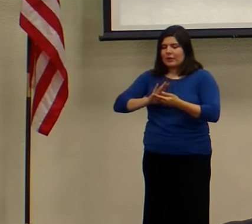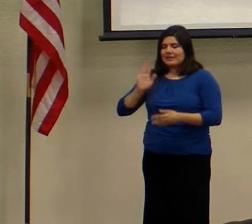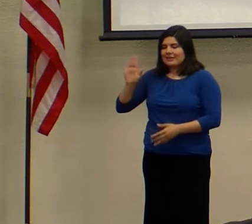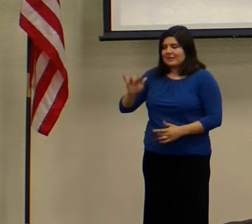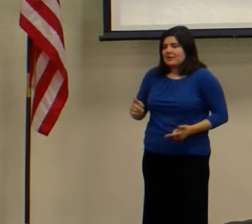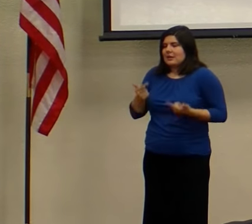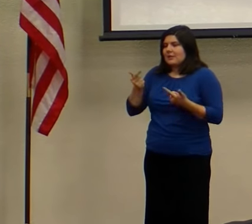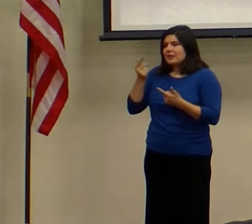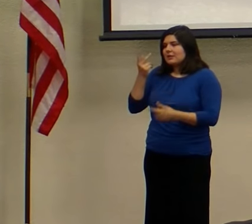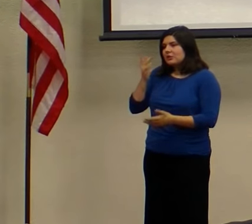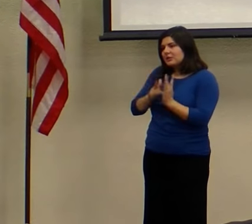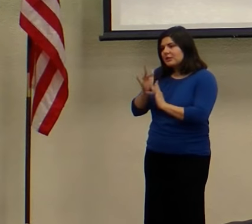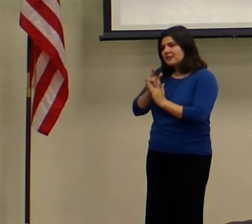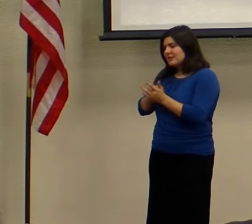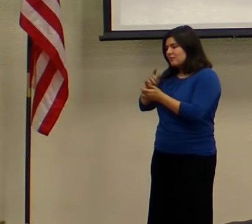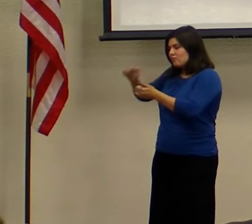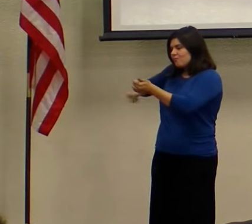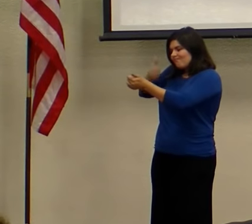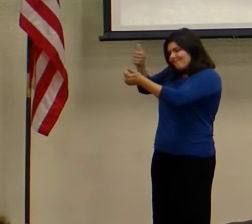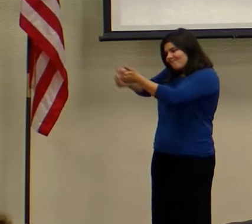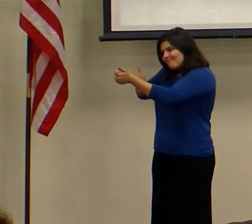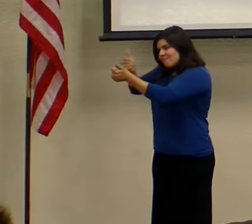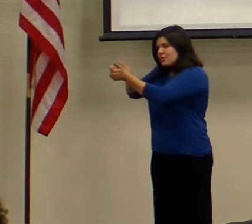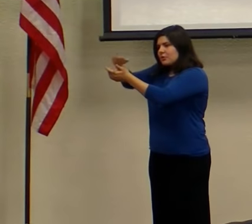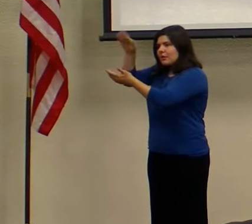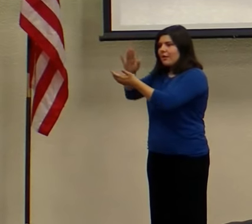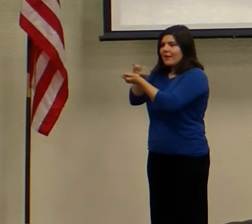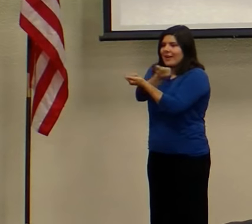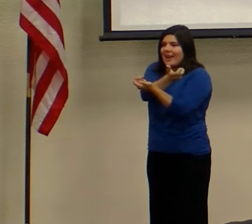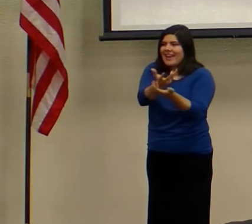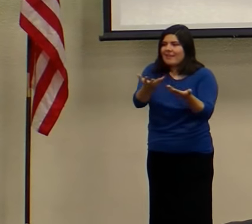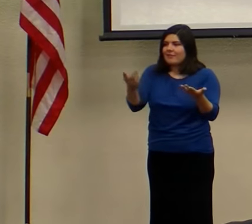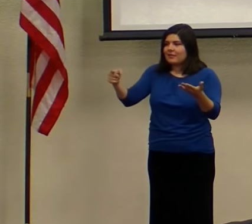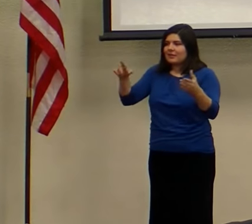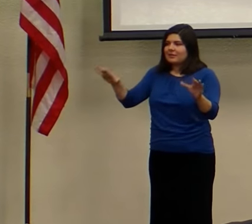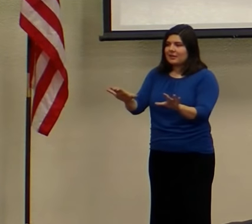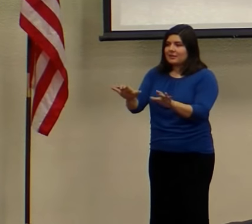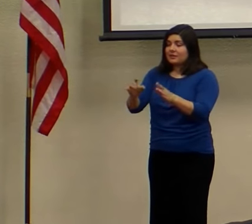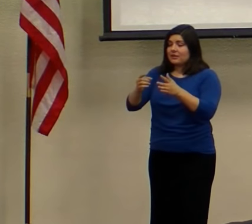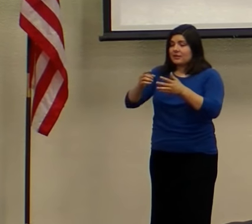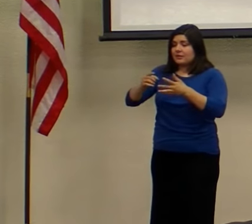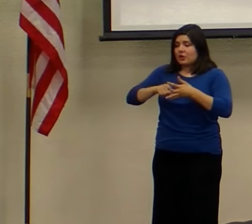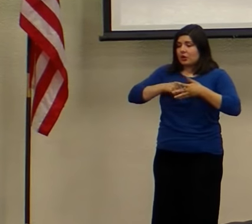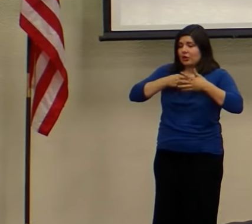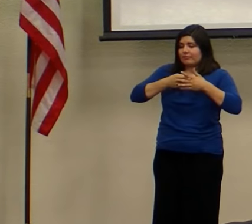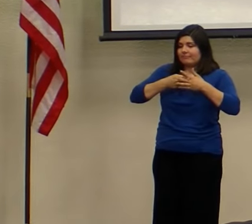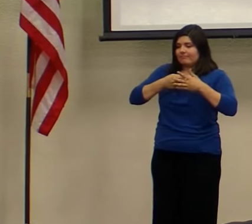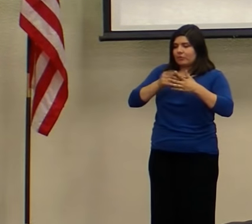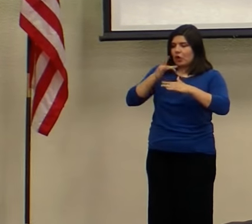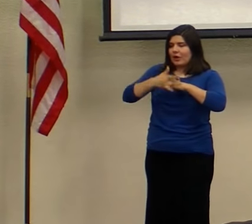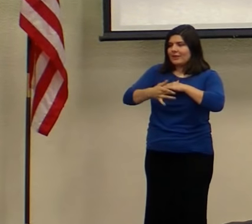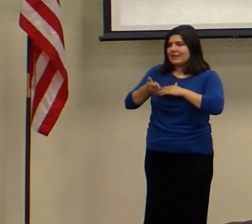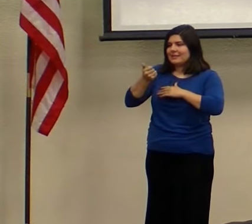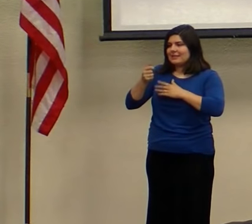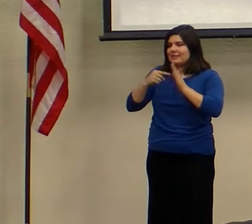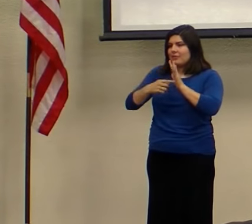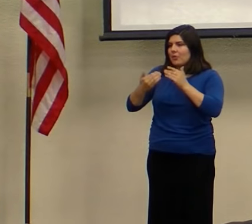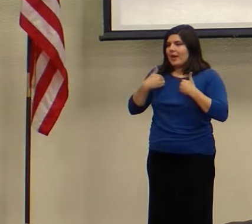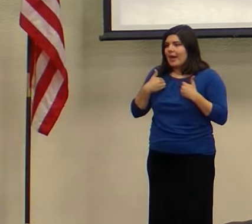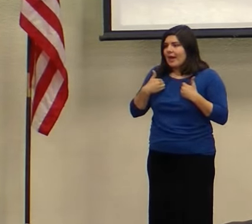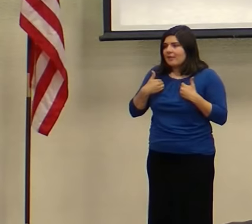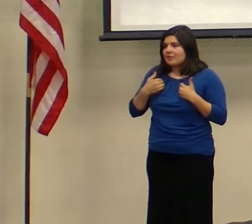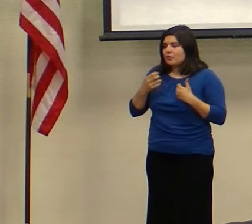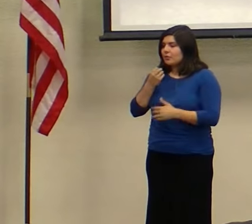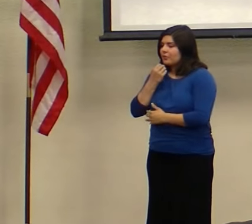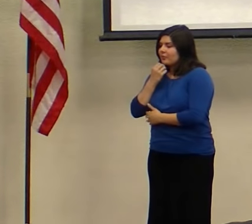he is pursuing God in everything that he does. I mean, the earliest example that we see this is him as a 12-year-old boy, as